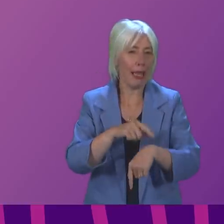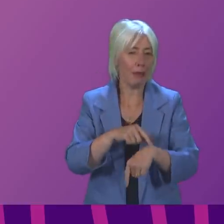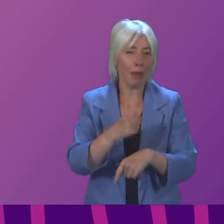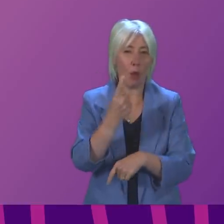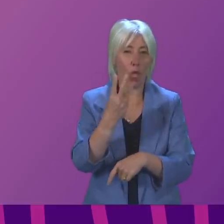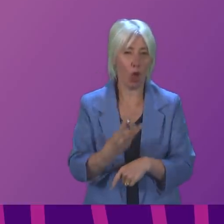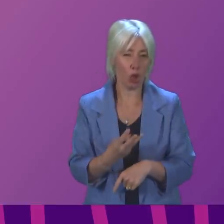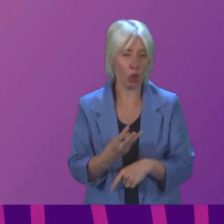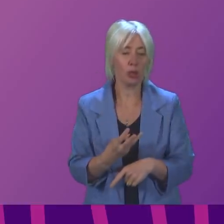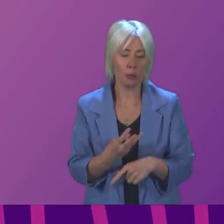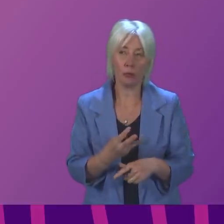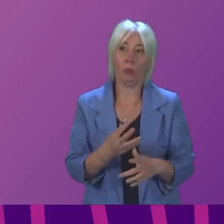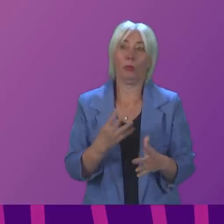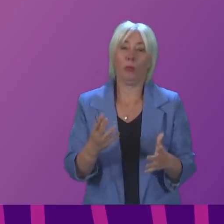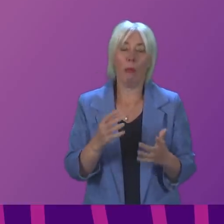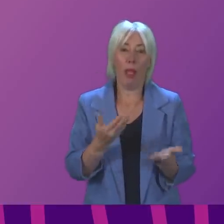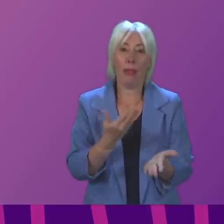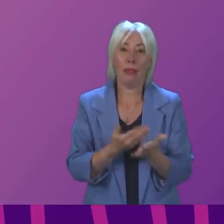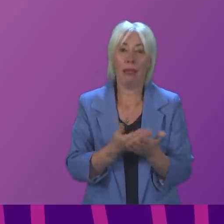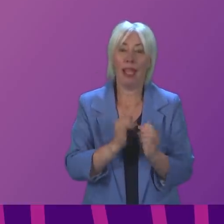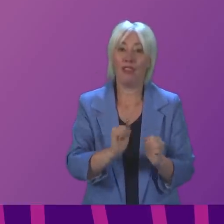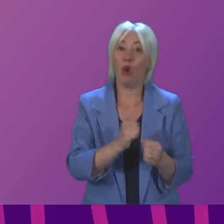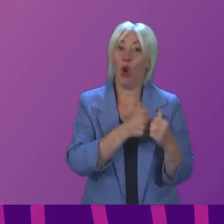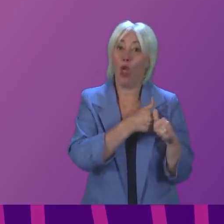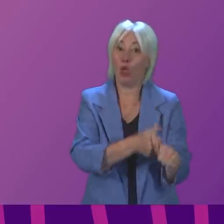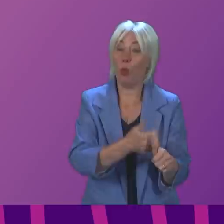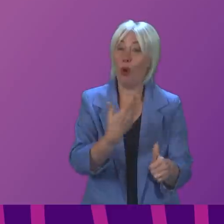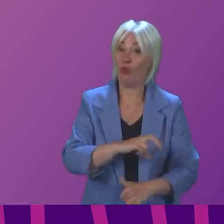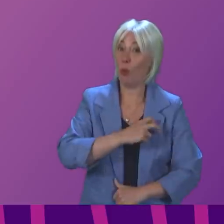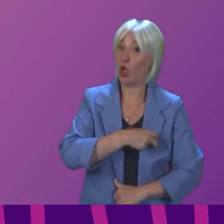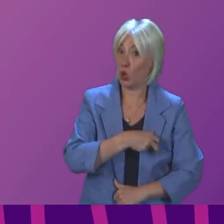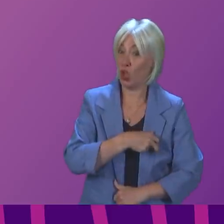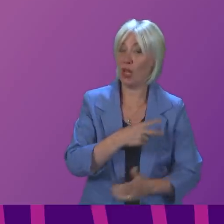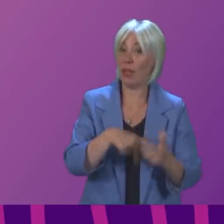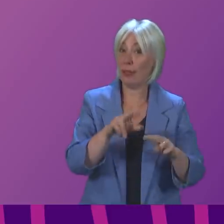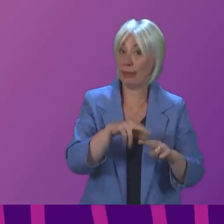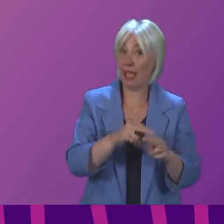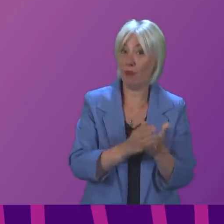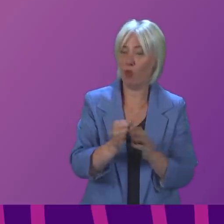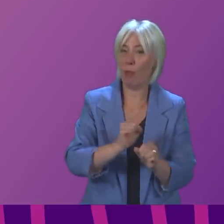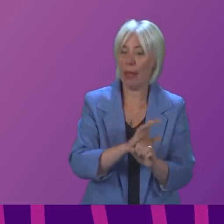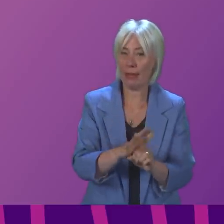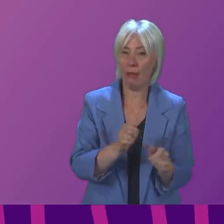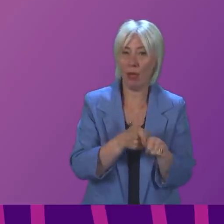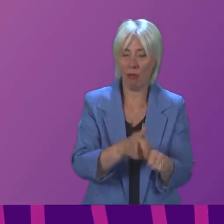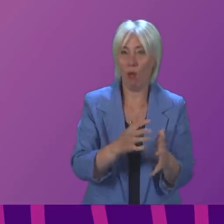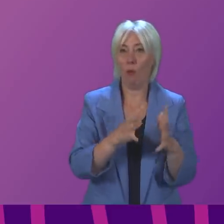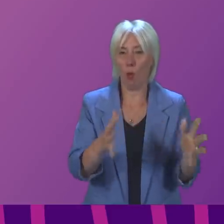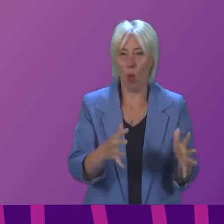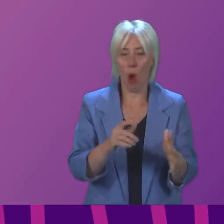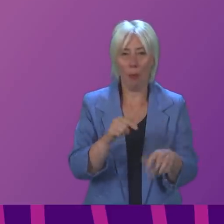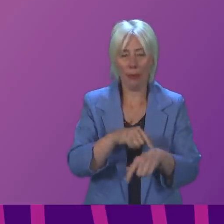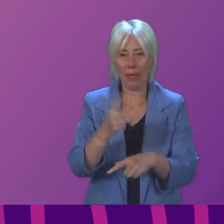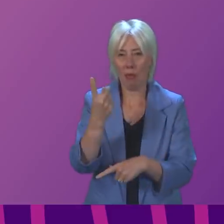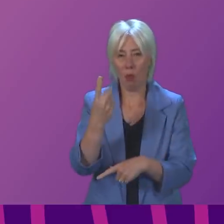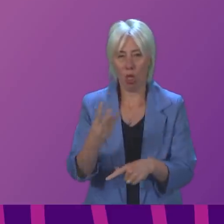third. This is despite a significant increase in the demand for the support provided by staff unions due to the pandemic. I believe the Further Education Minister wrote